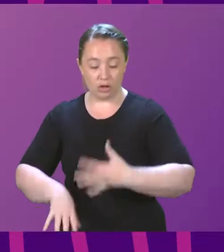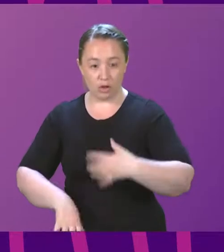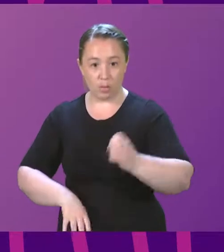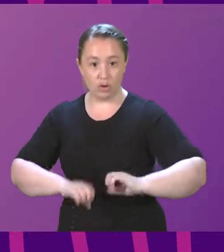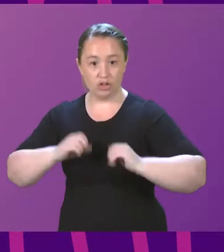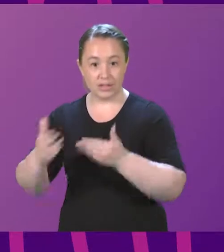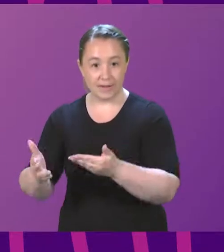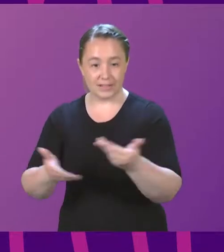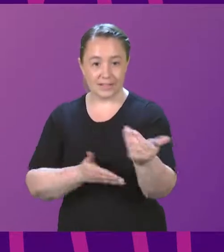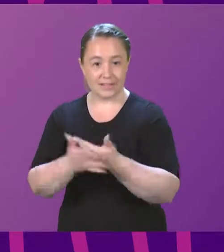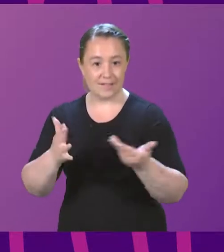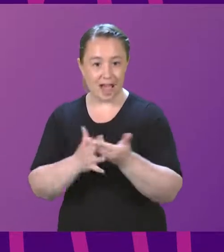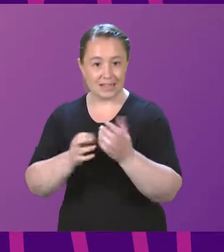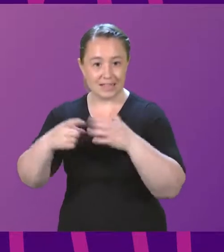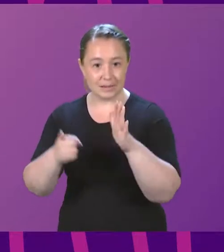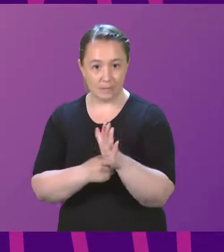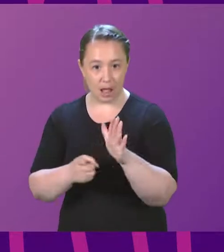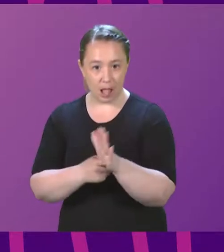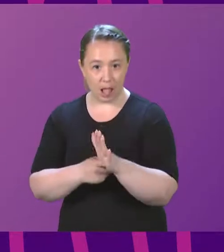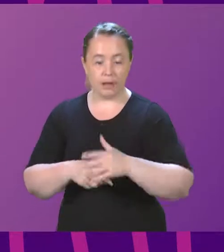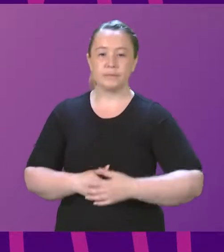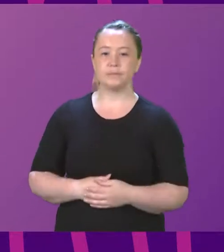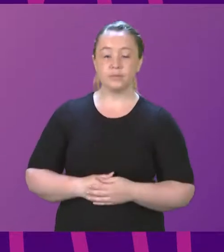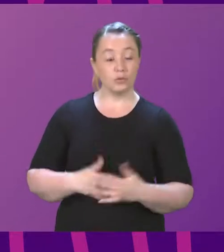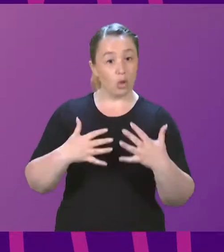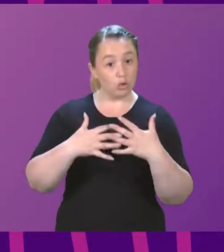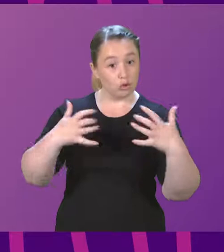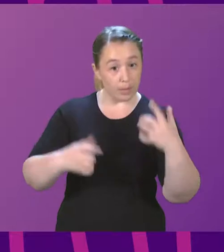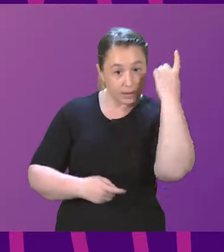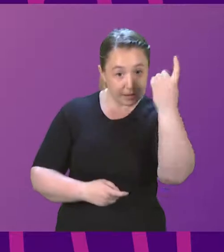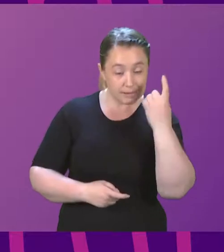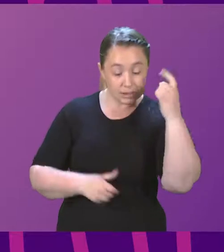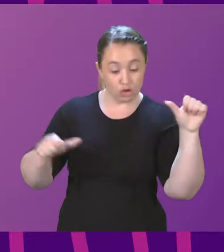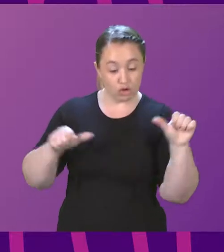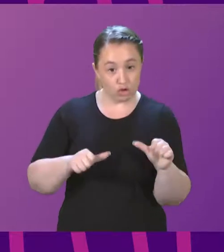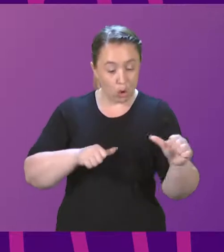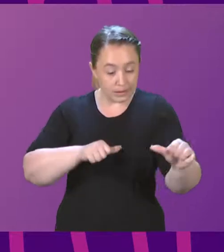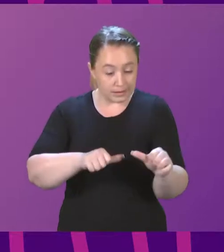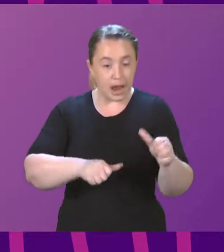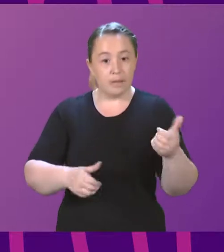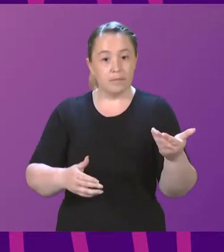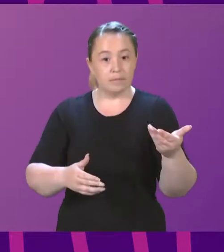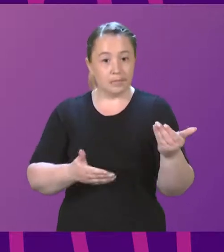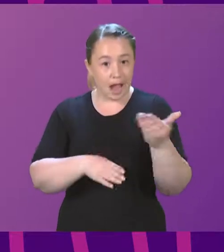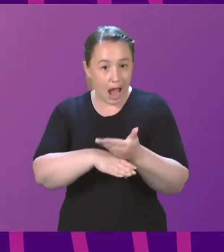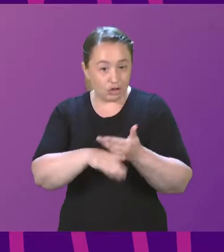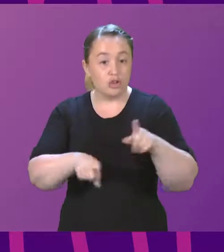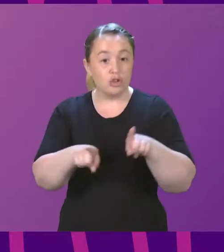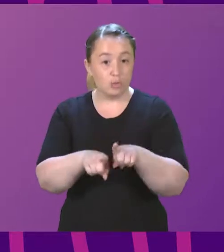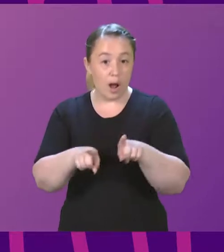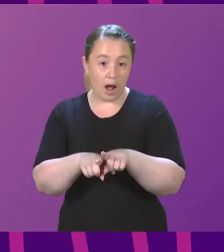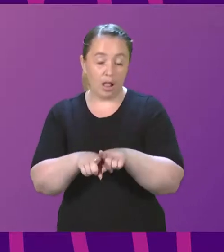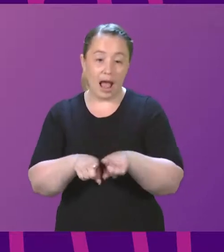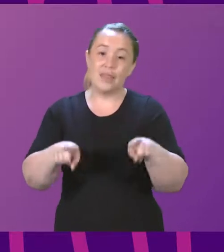Safe Access Zones Bill. The Summit also considered a number of short-term actions which could be taken while the legislation is progressing.